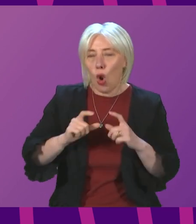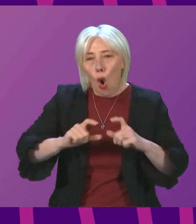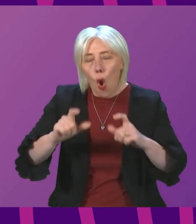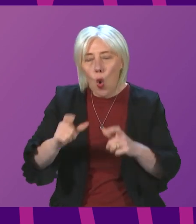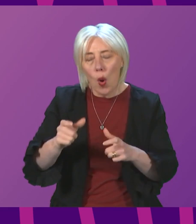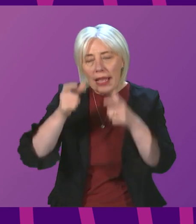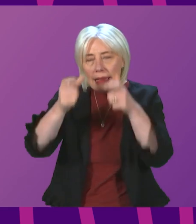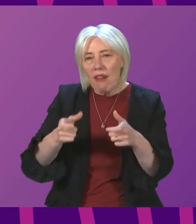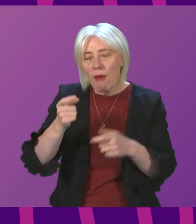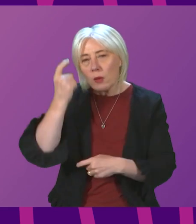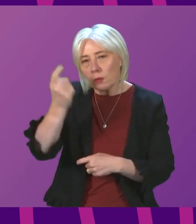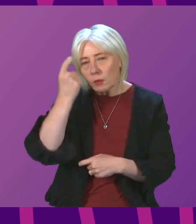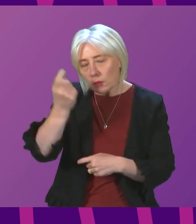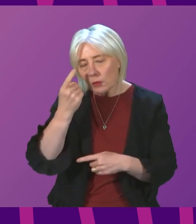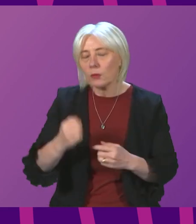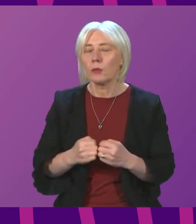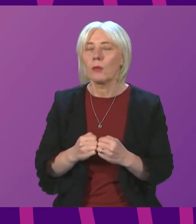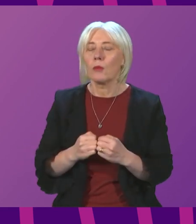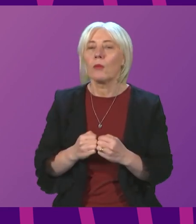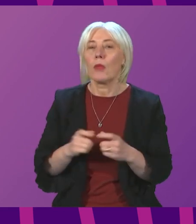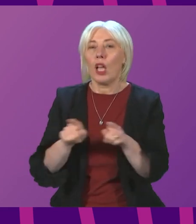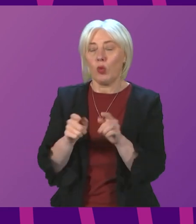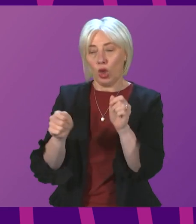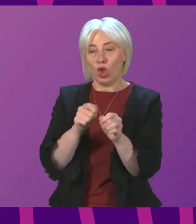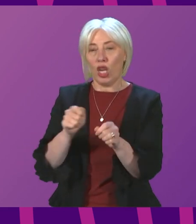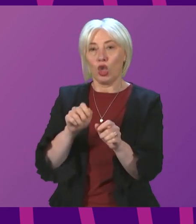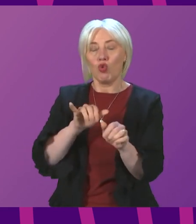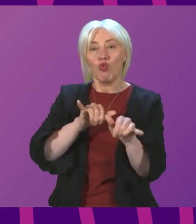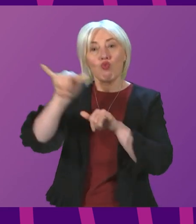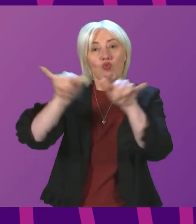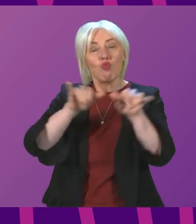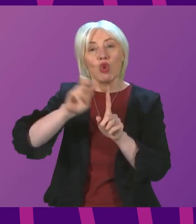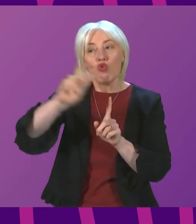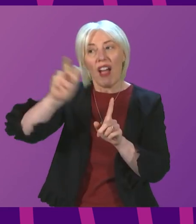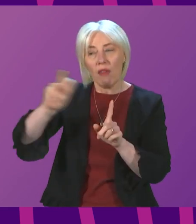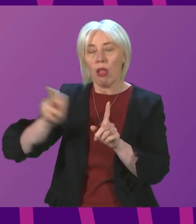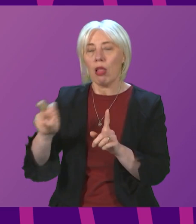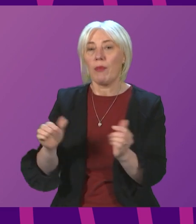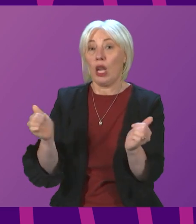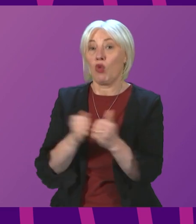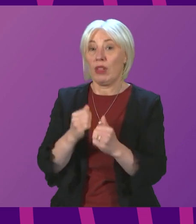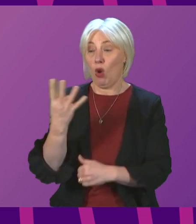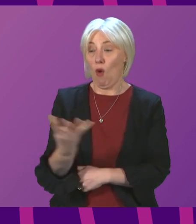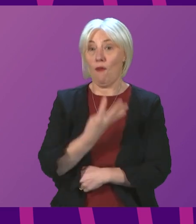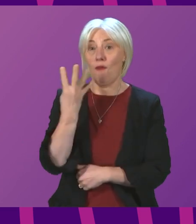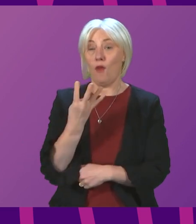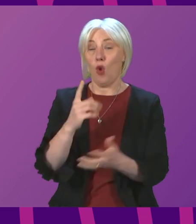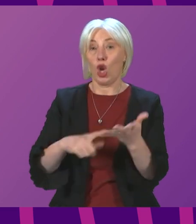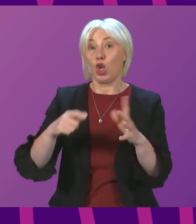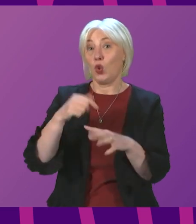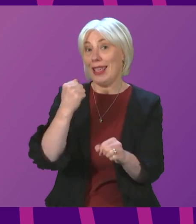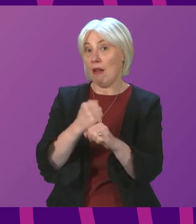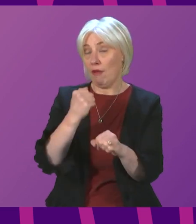consideration. Finally, further changes to international travel requirements were agreed yesterday by all four UK governments.